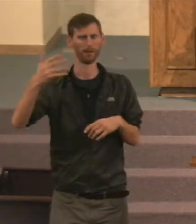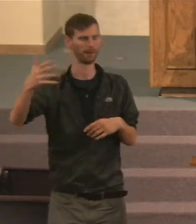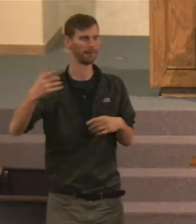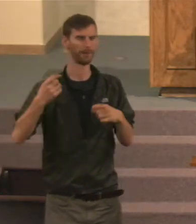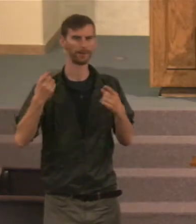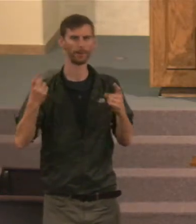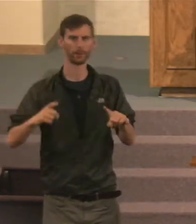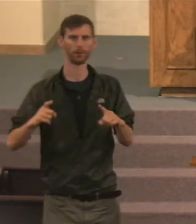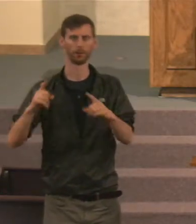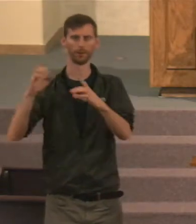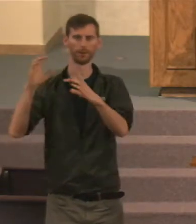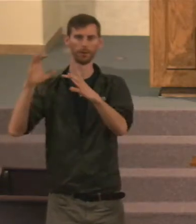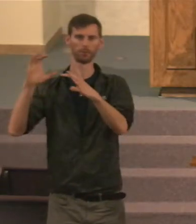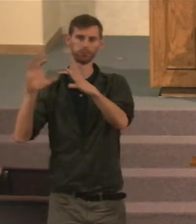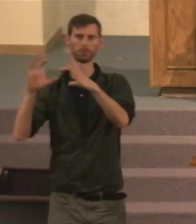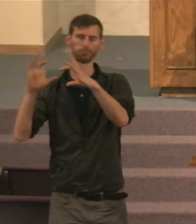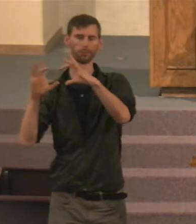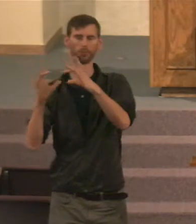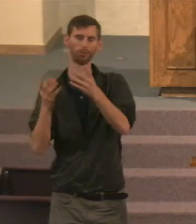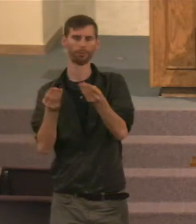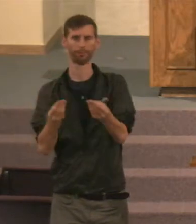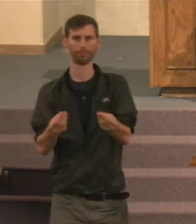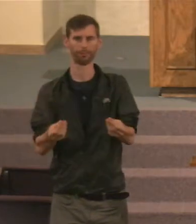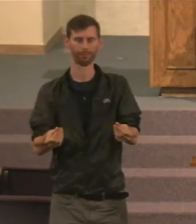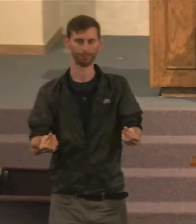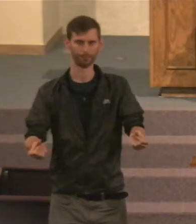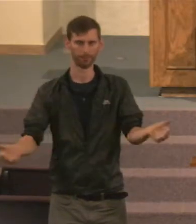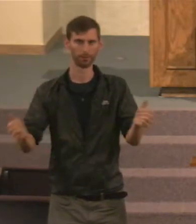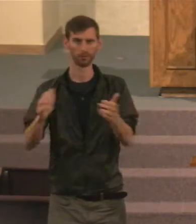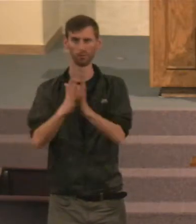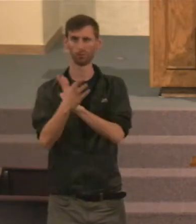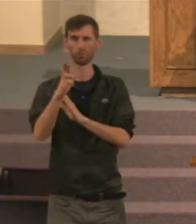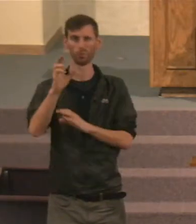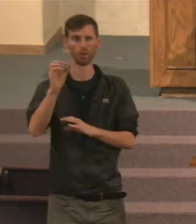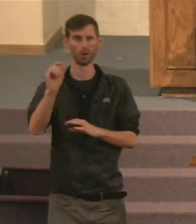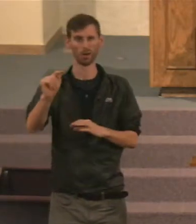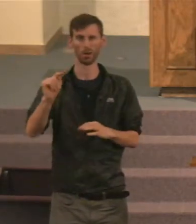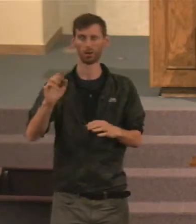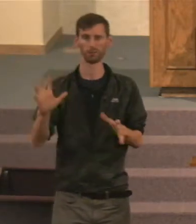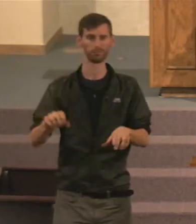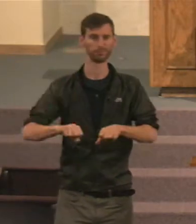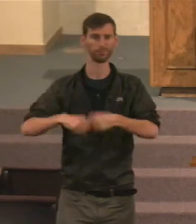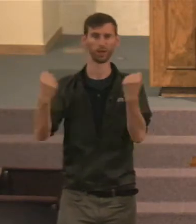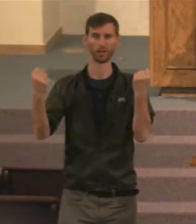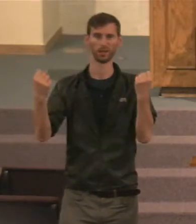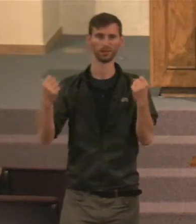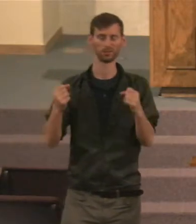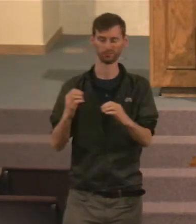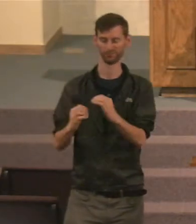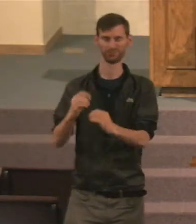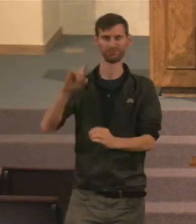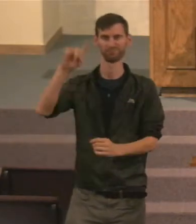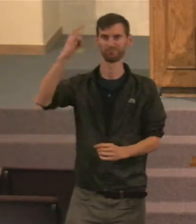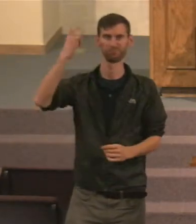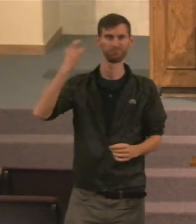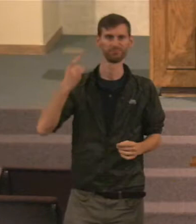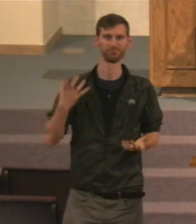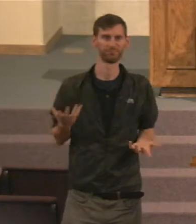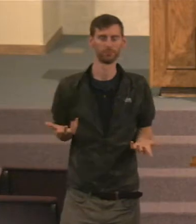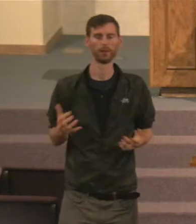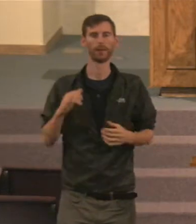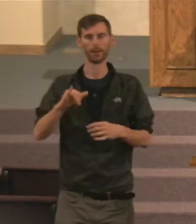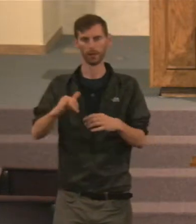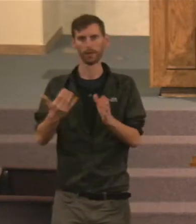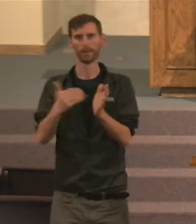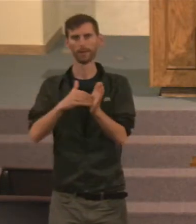It begins to deteriorate. Maybe it begins to rot, And one day, It just breaks. And it can't be repaired. And so again, It would